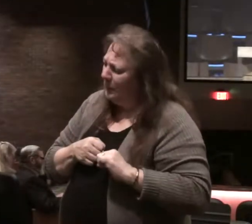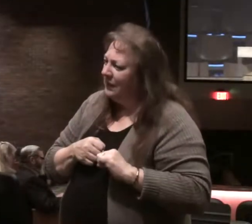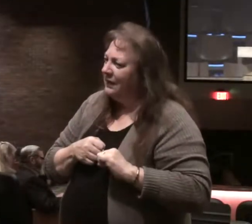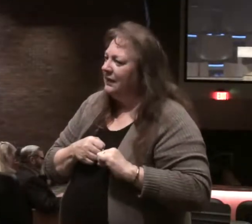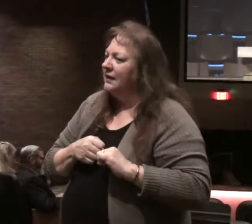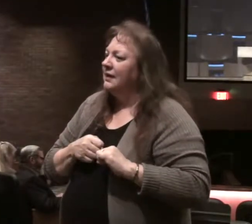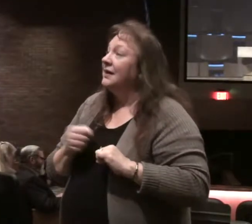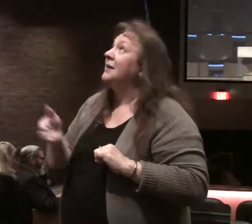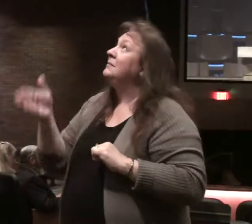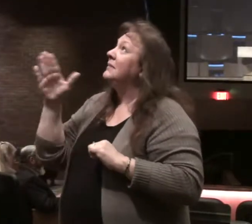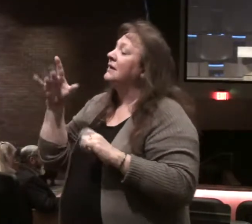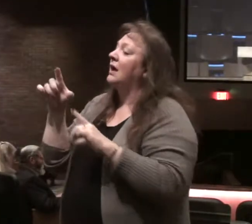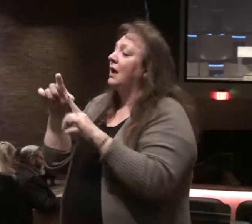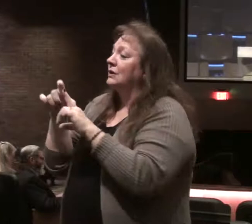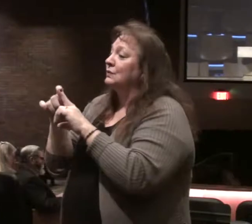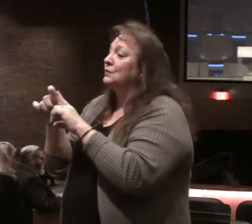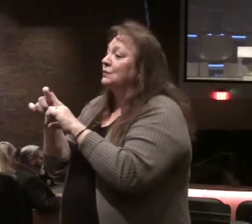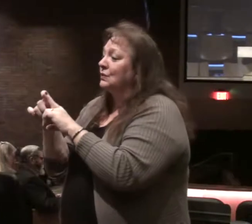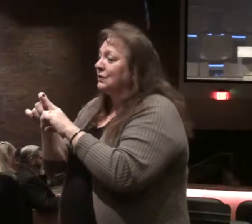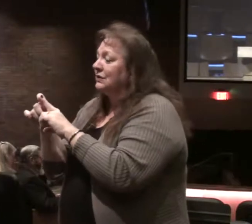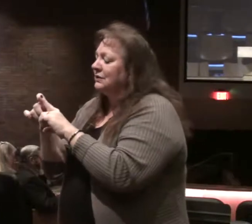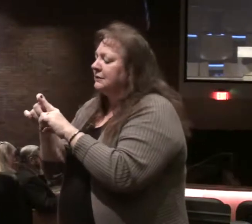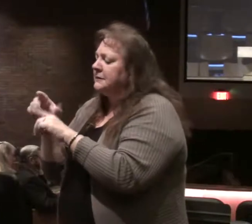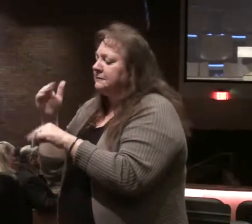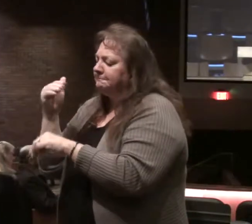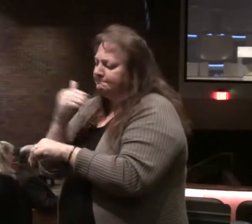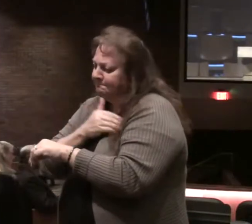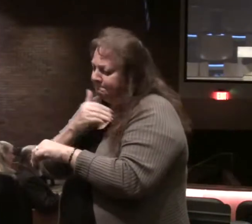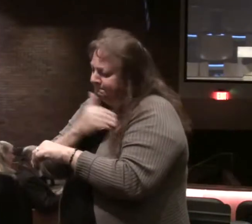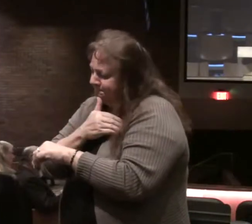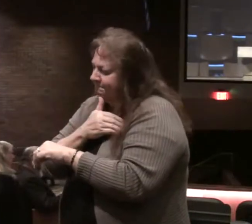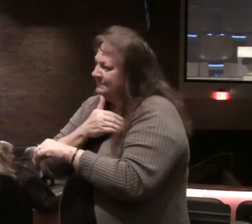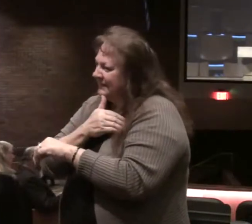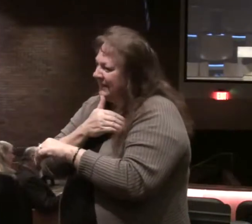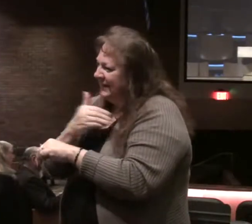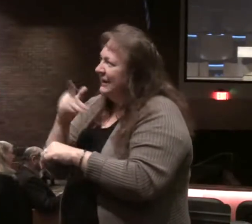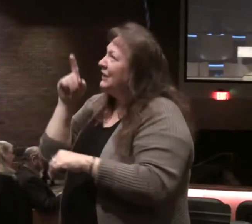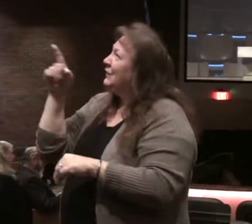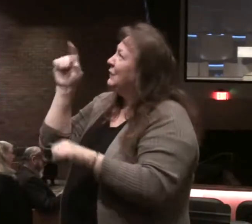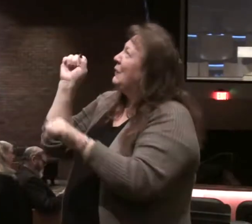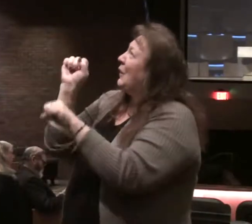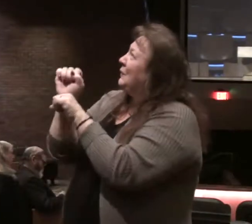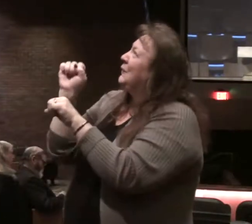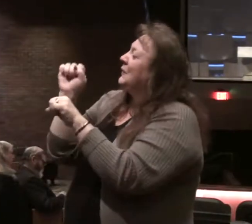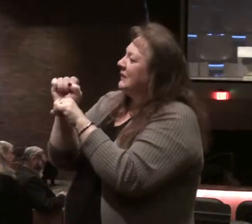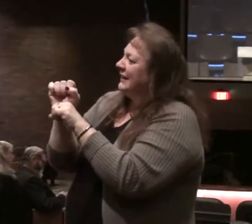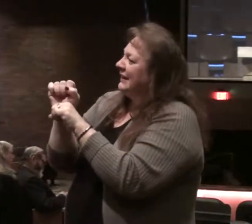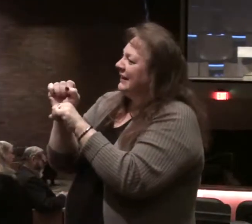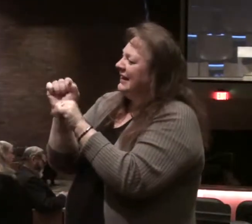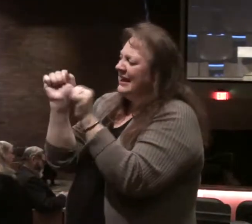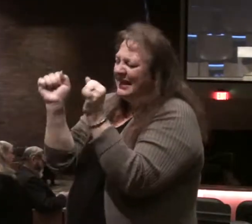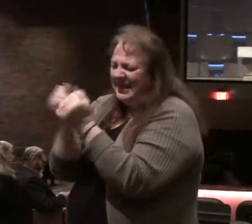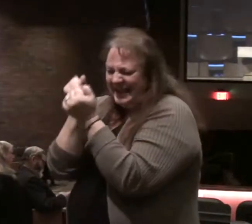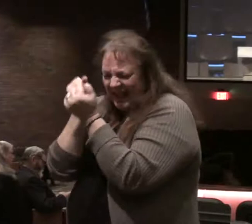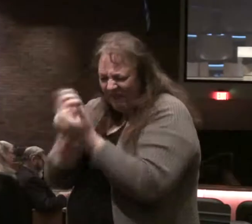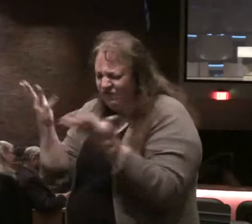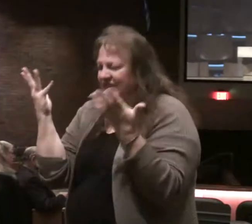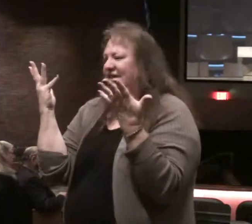But the word of God reminds us that we have a God who's at work in all things.